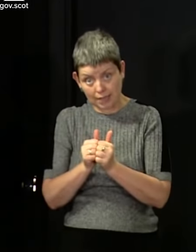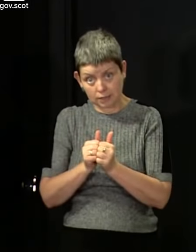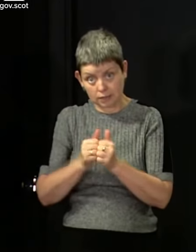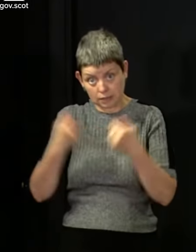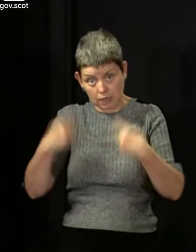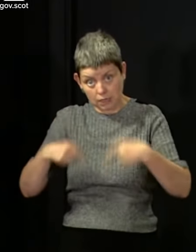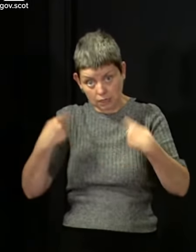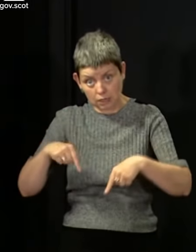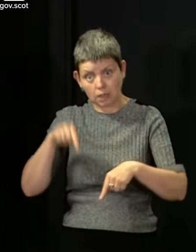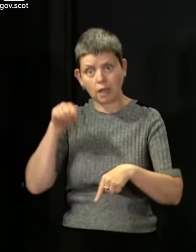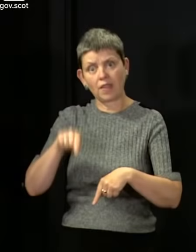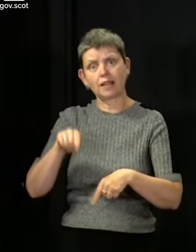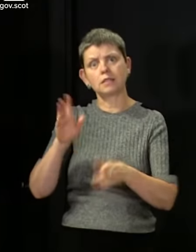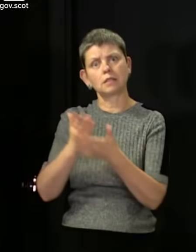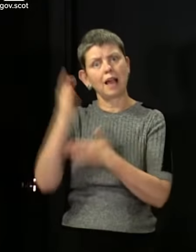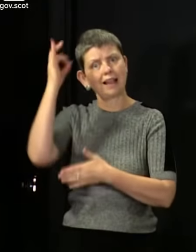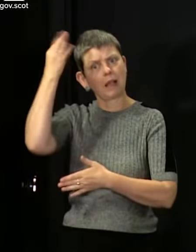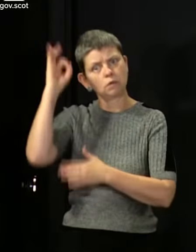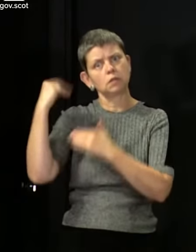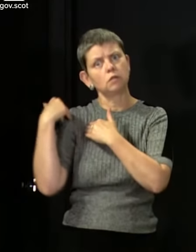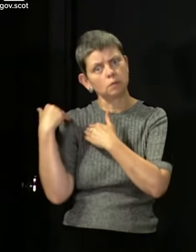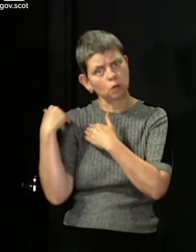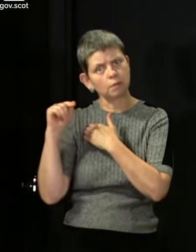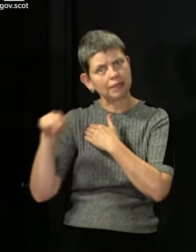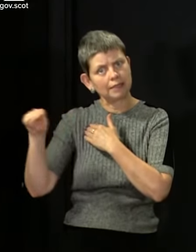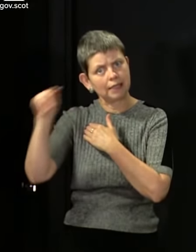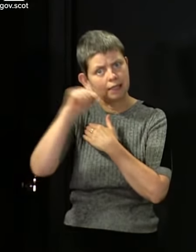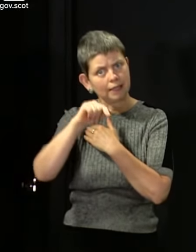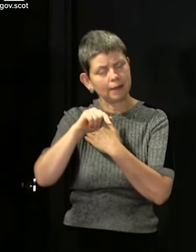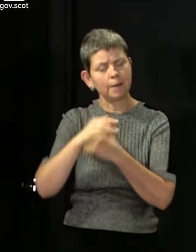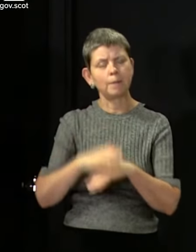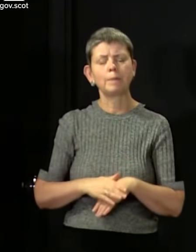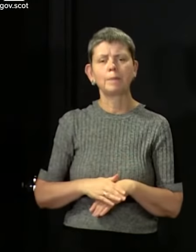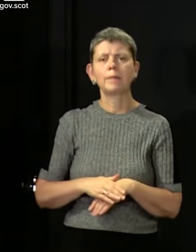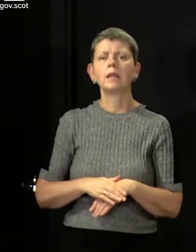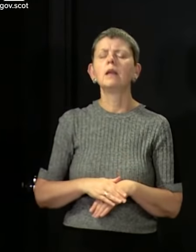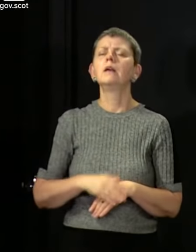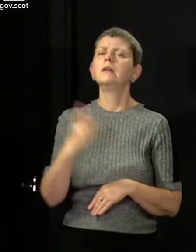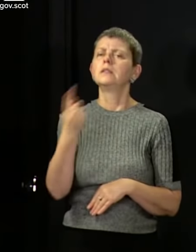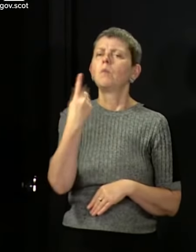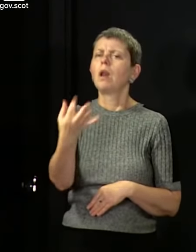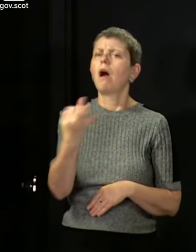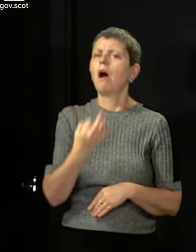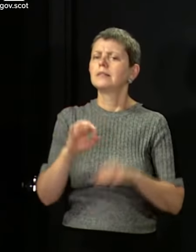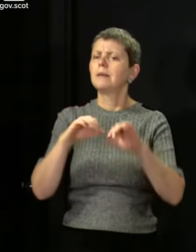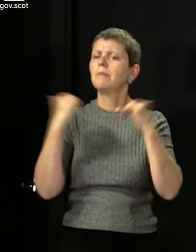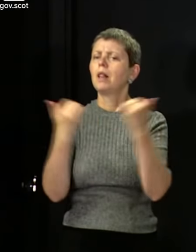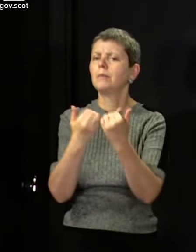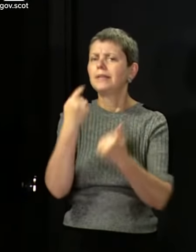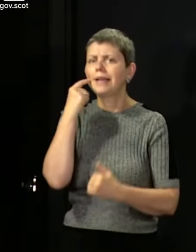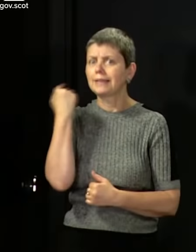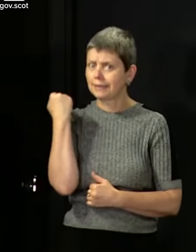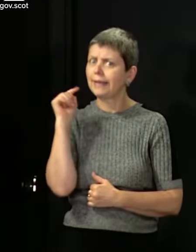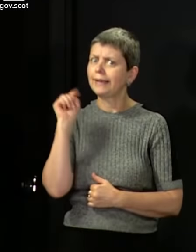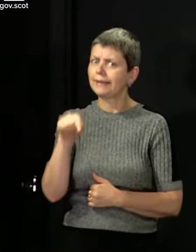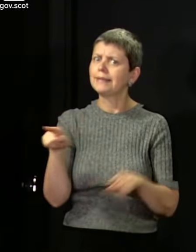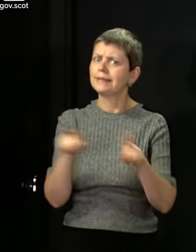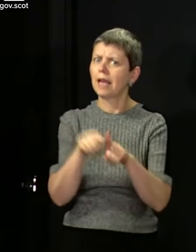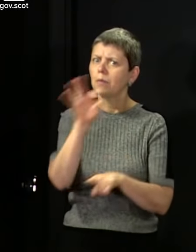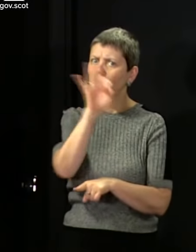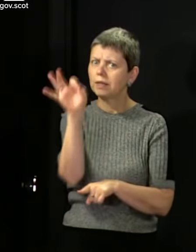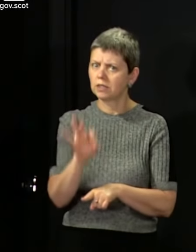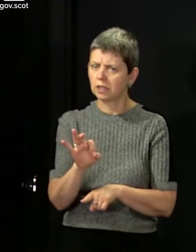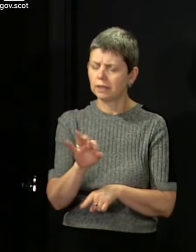I will go away and have a look at that. But this issue was raised with me in Parliament yesterday and in the context of,